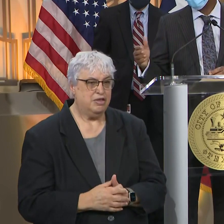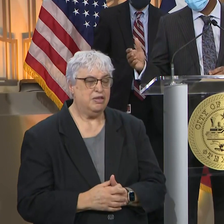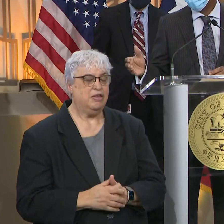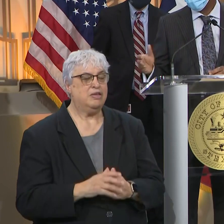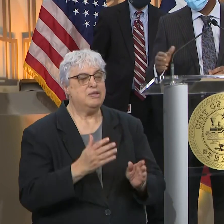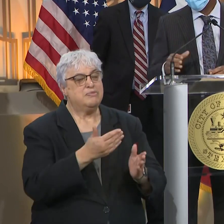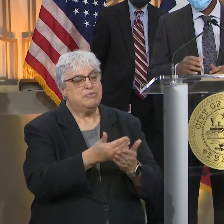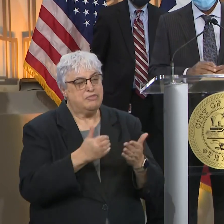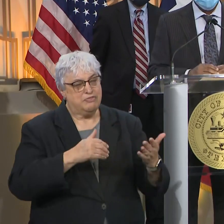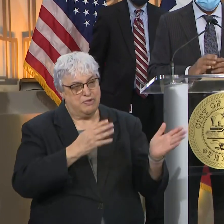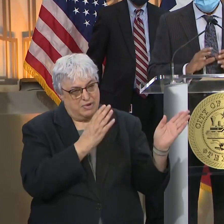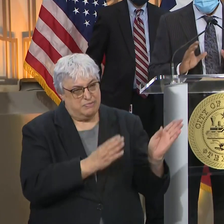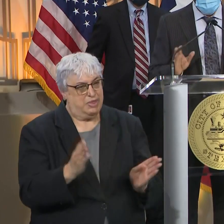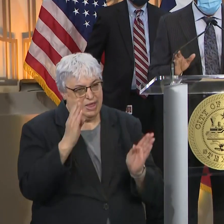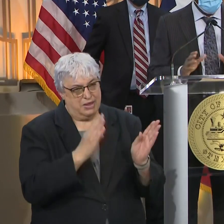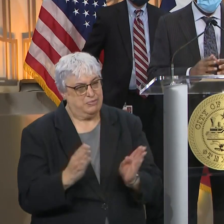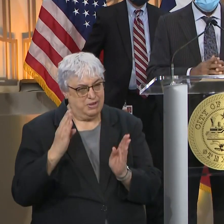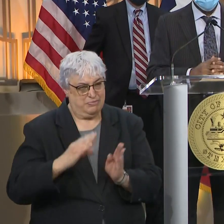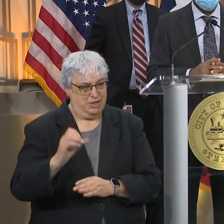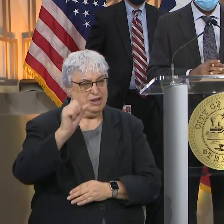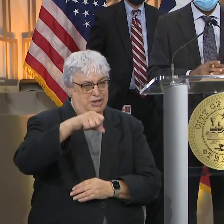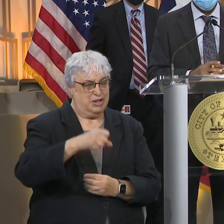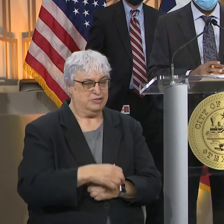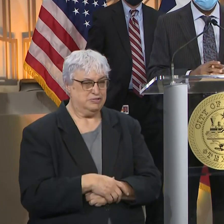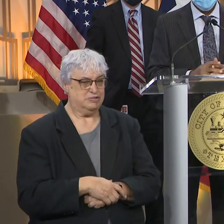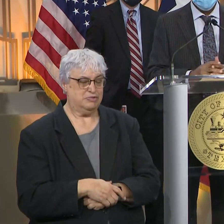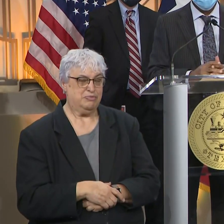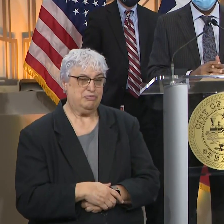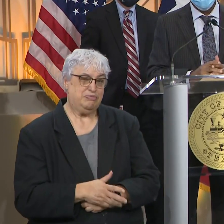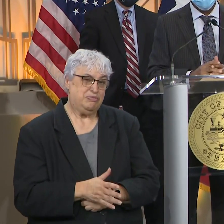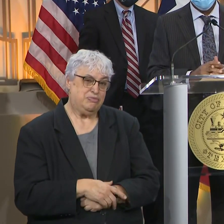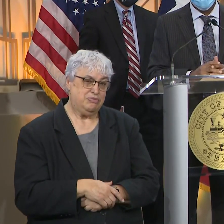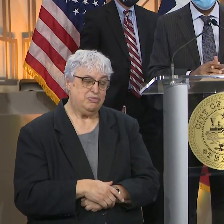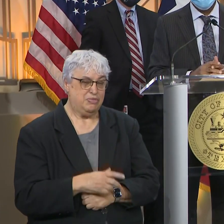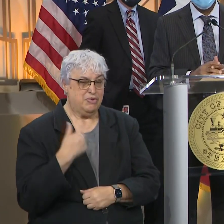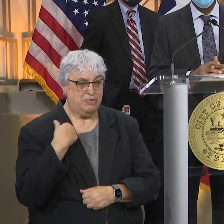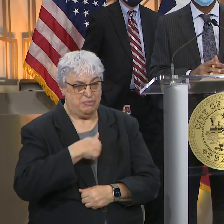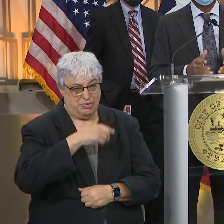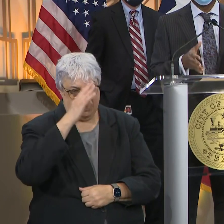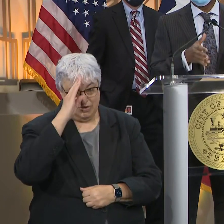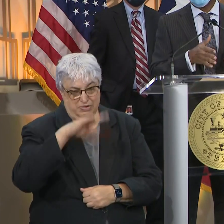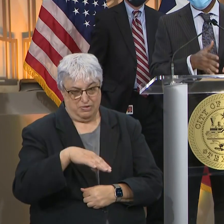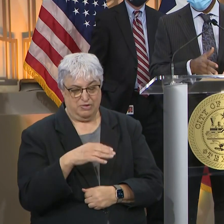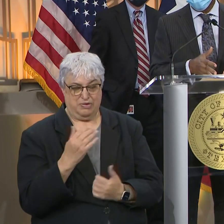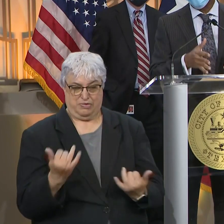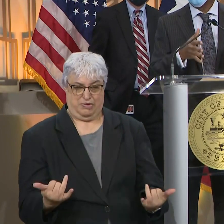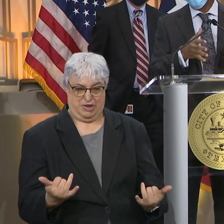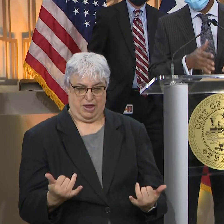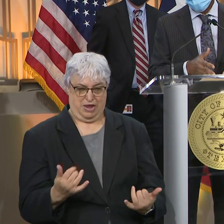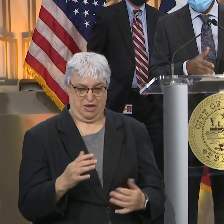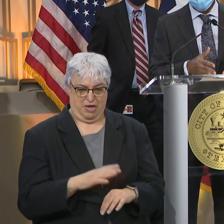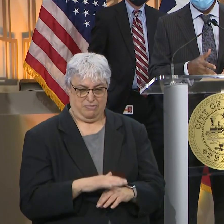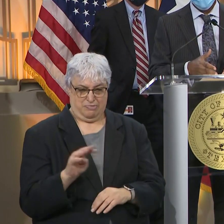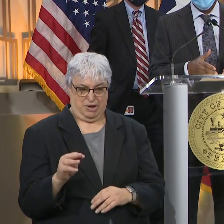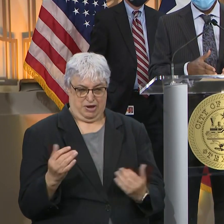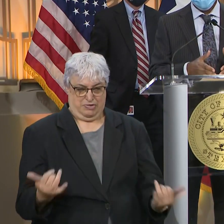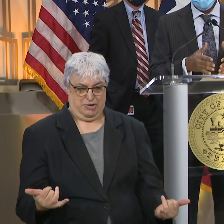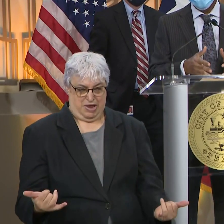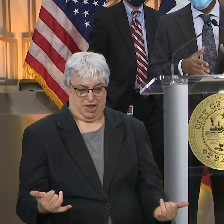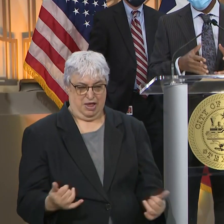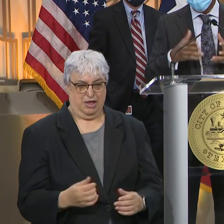schedule as well. But there is no question, for example, if we knew that, if I knew today, if we knew today